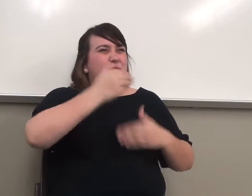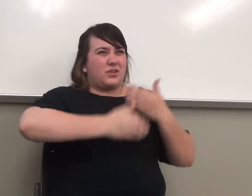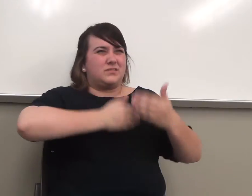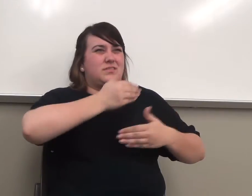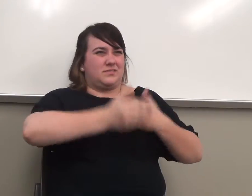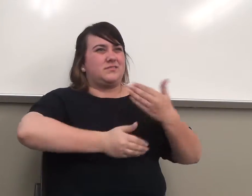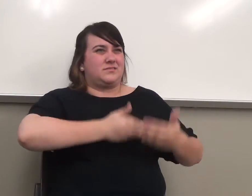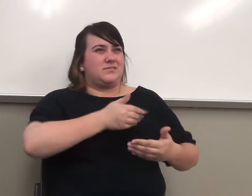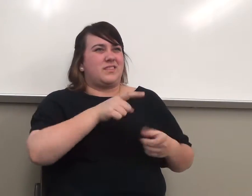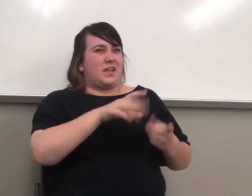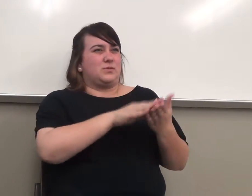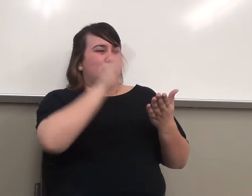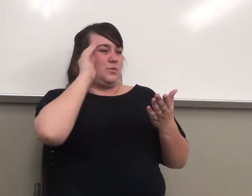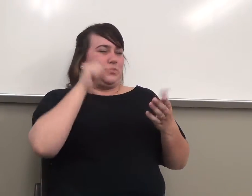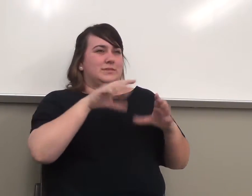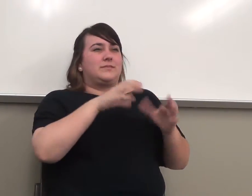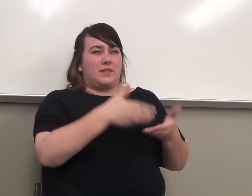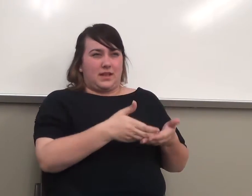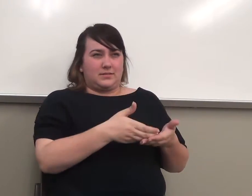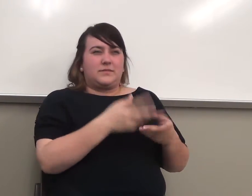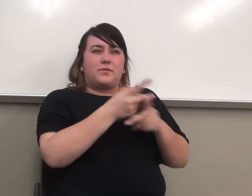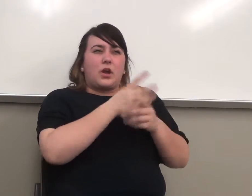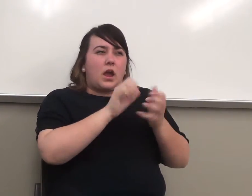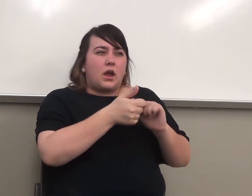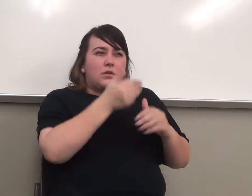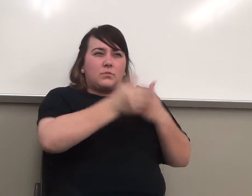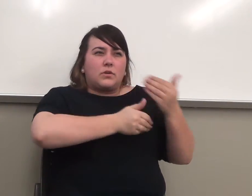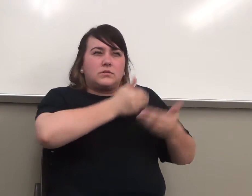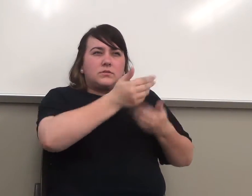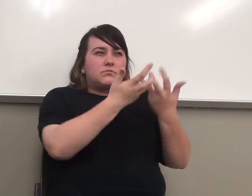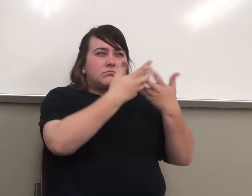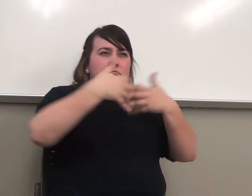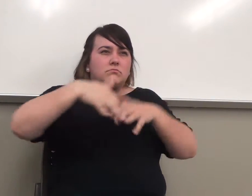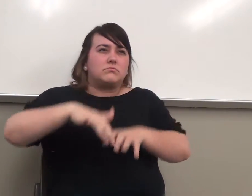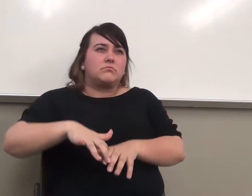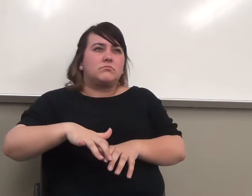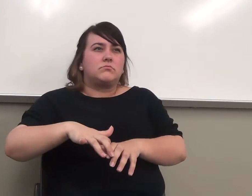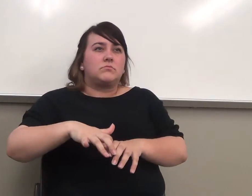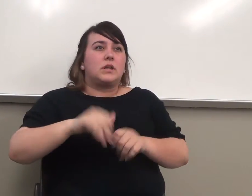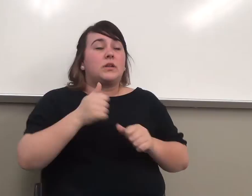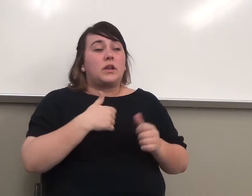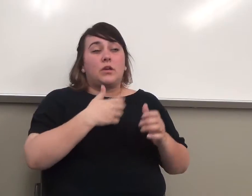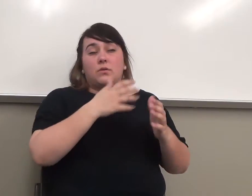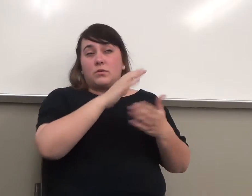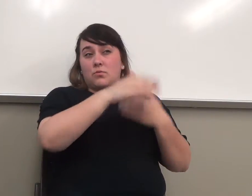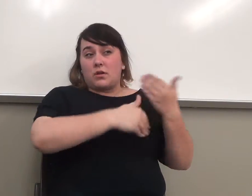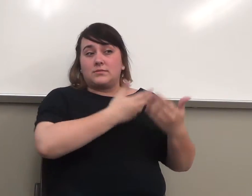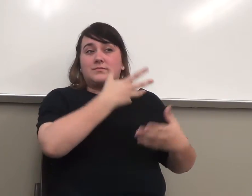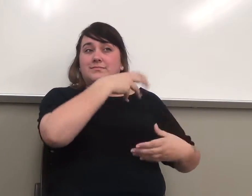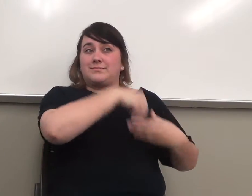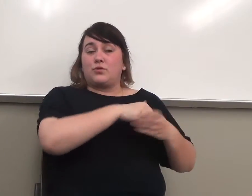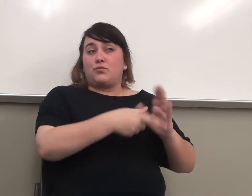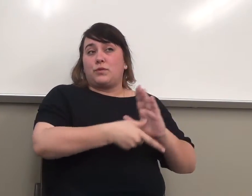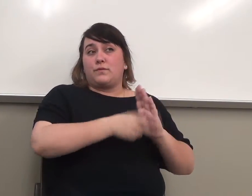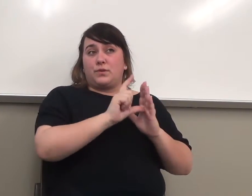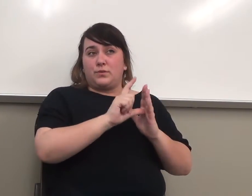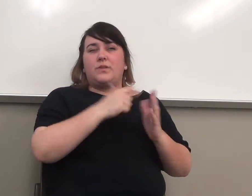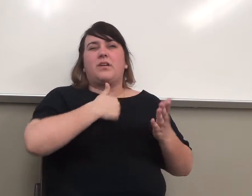Okay? We're going to work through that process. And because that process includes review, I'm going to help you with it. And